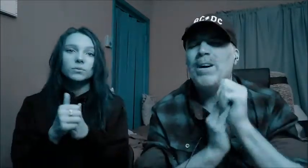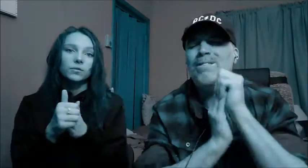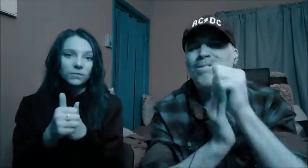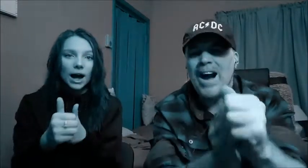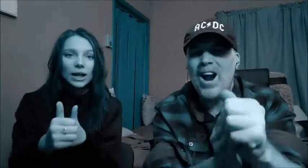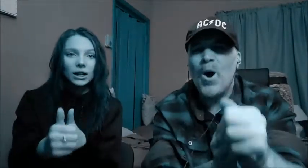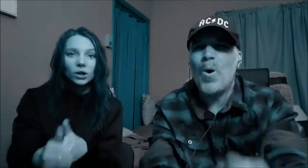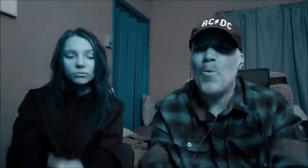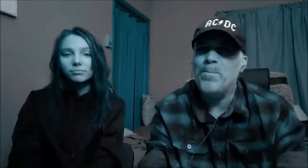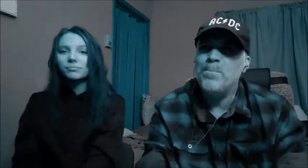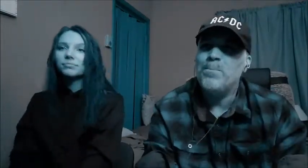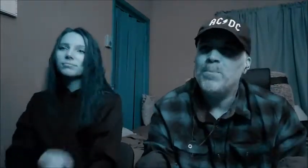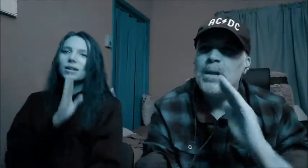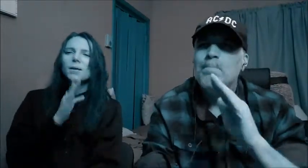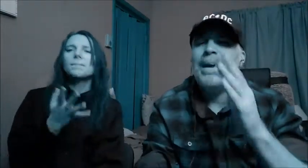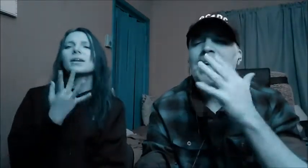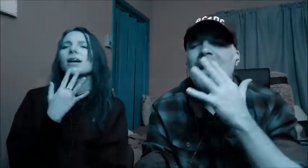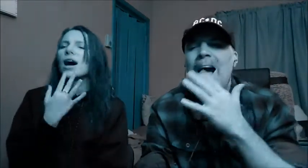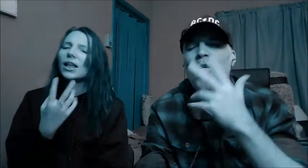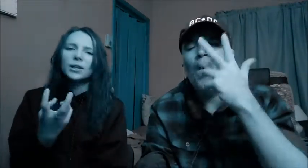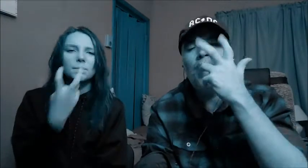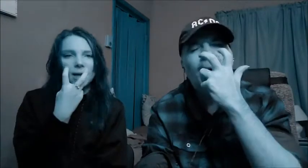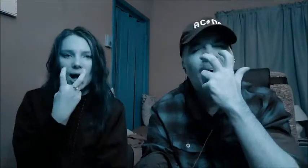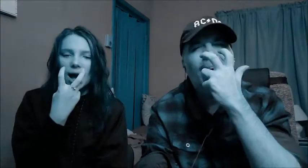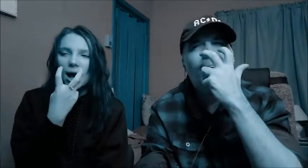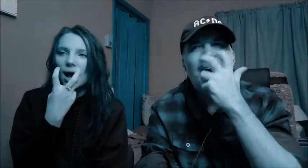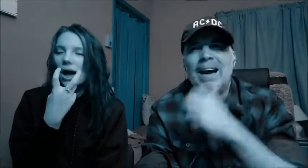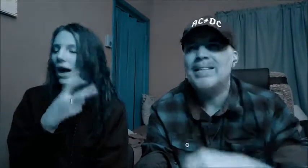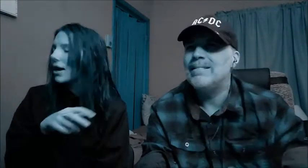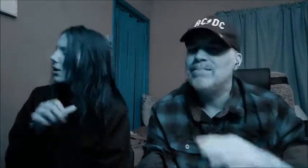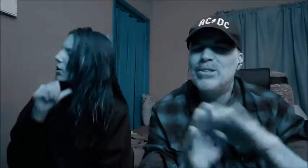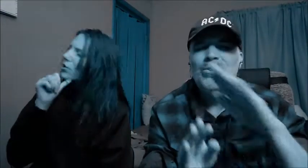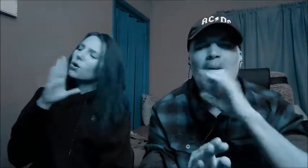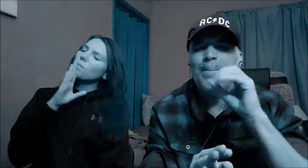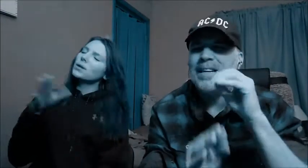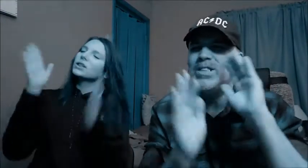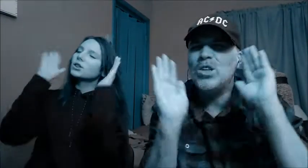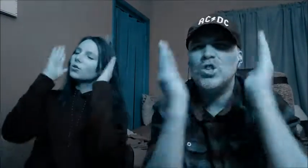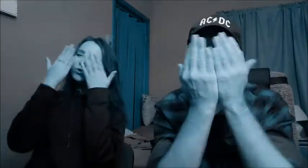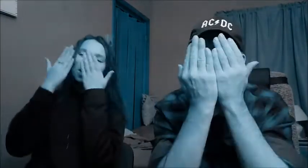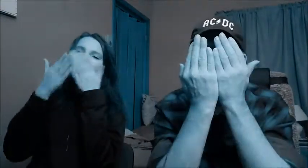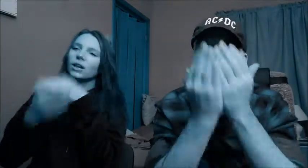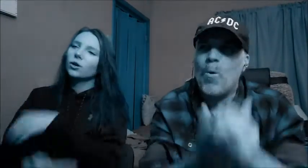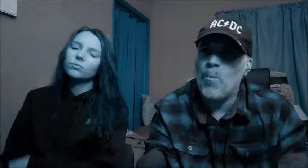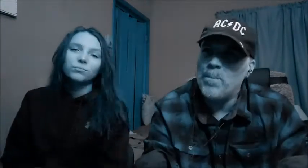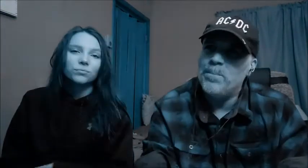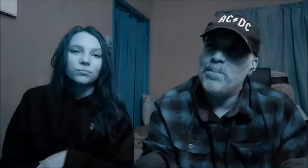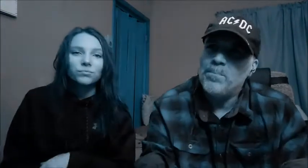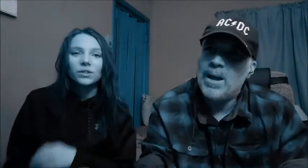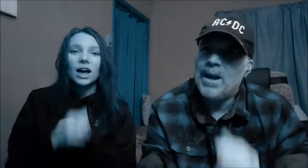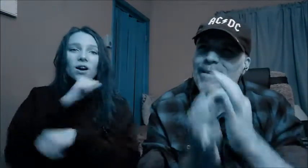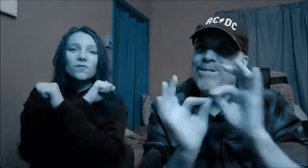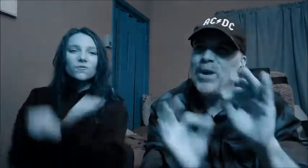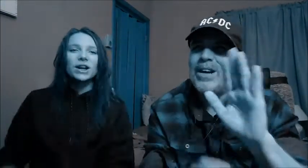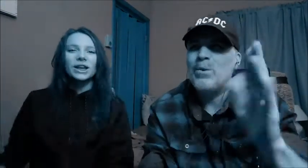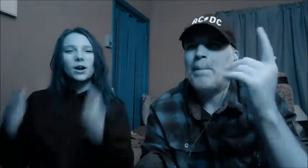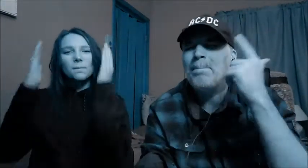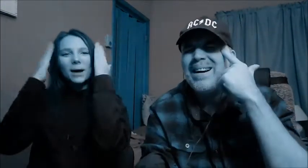rest will follow, be colorblind, don't be so shallow, free your